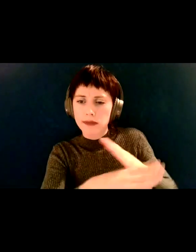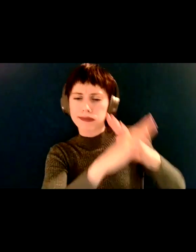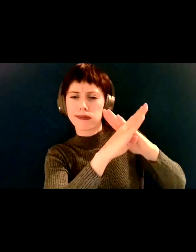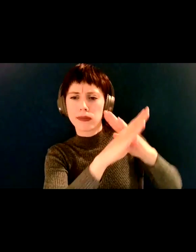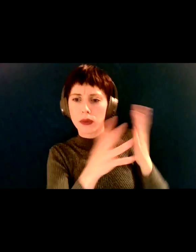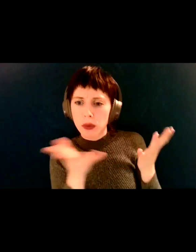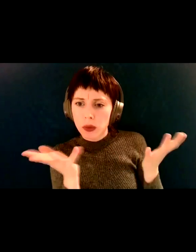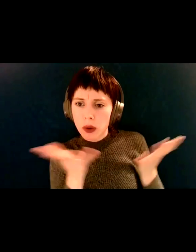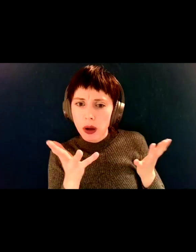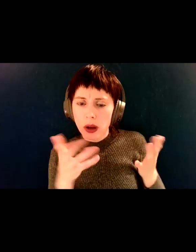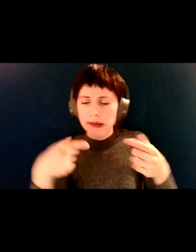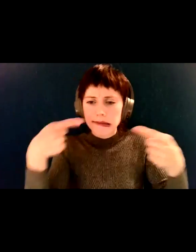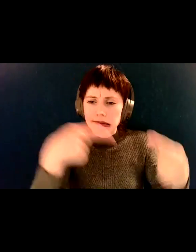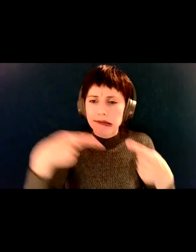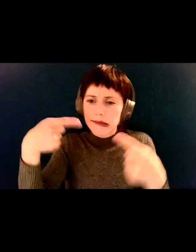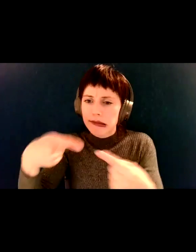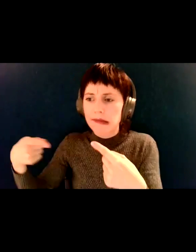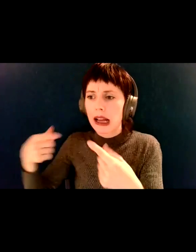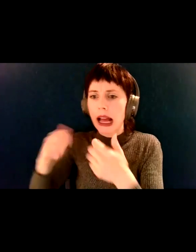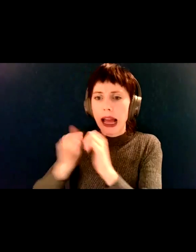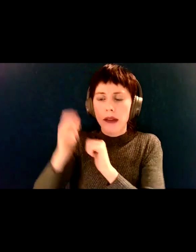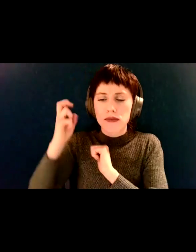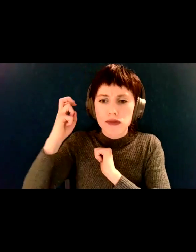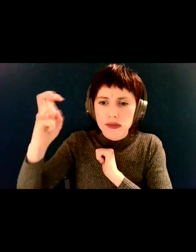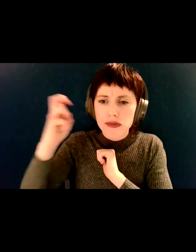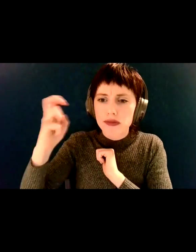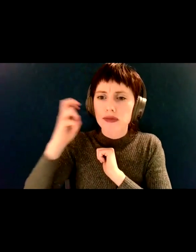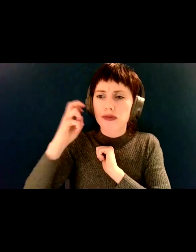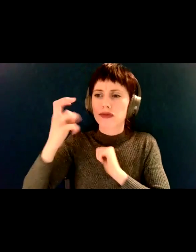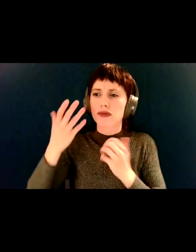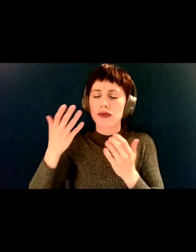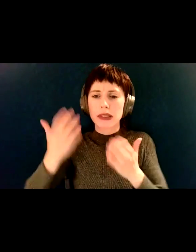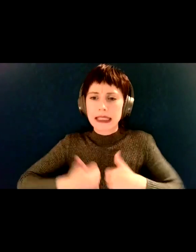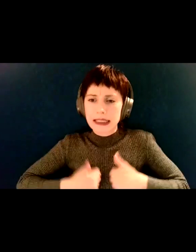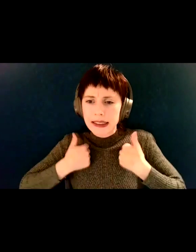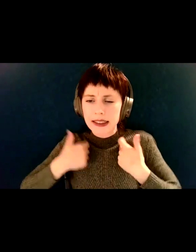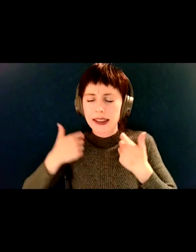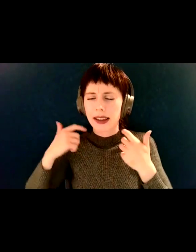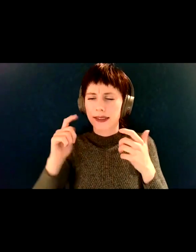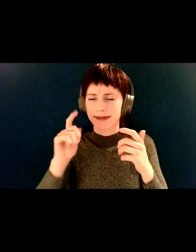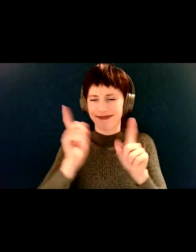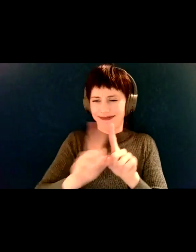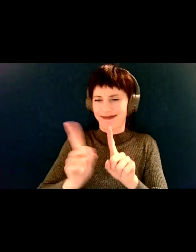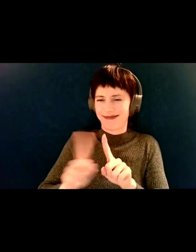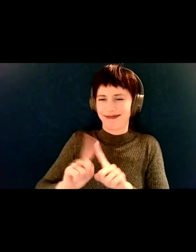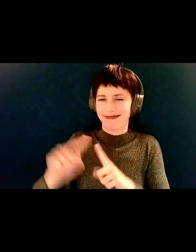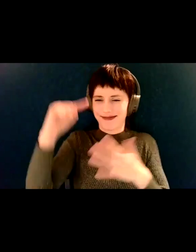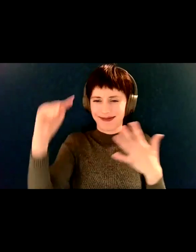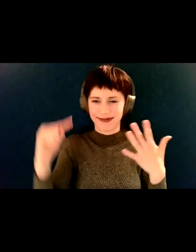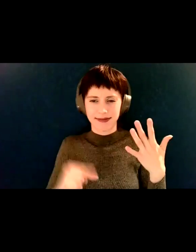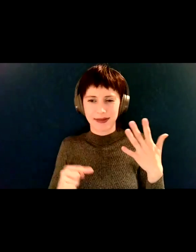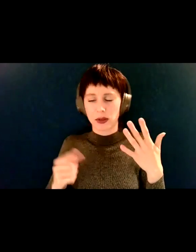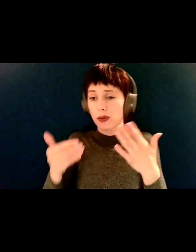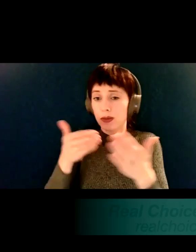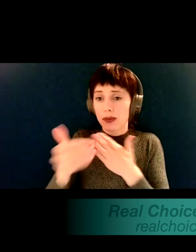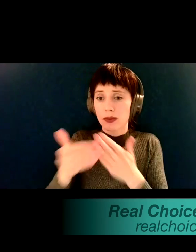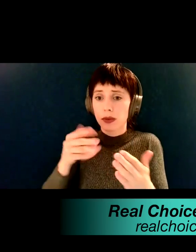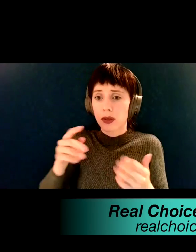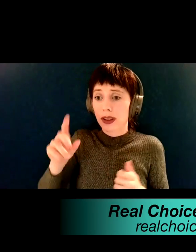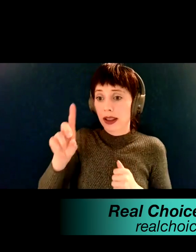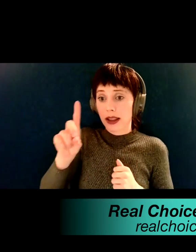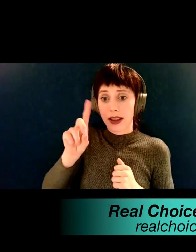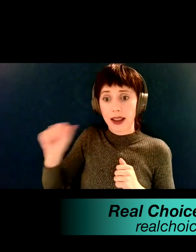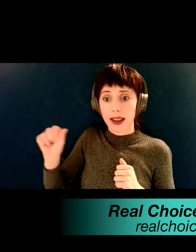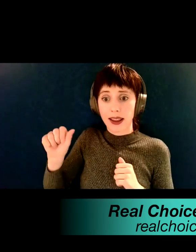around the city and things like that. So, um, we're really hoping that even if folks don't identify with the word disabled, that they will